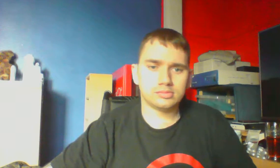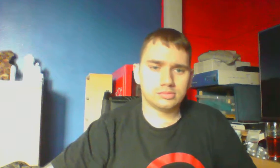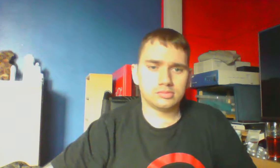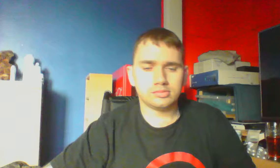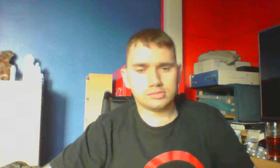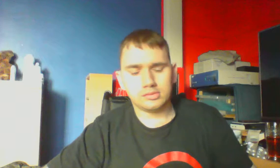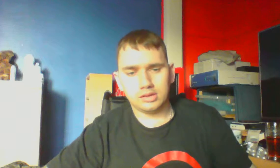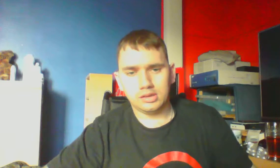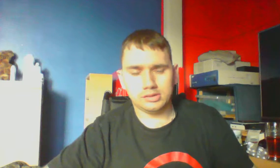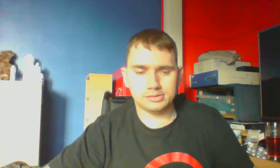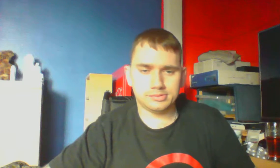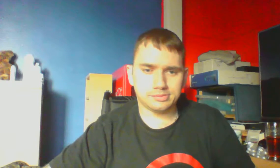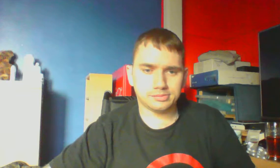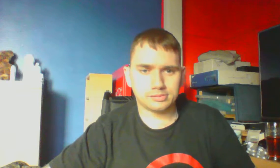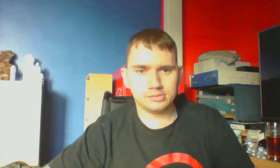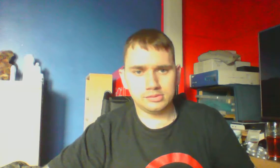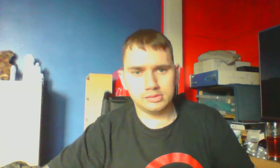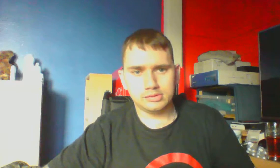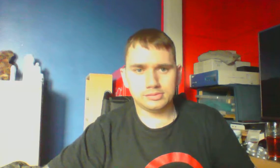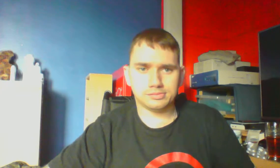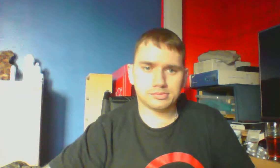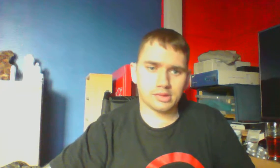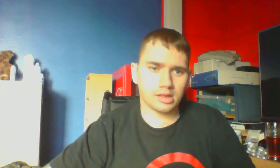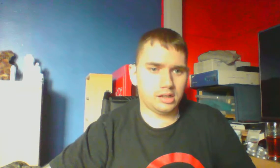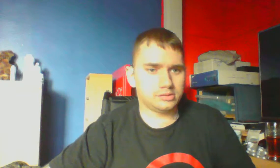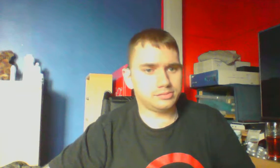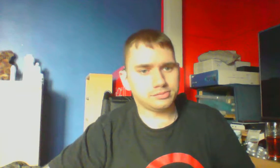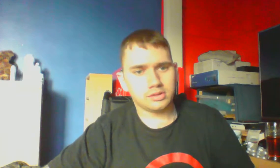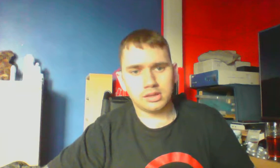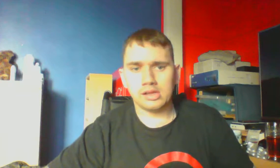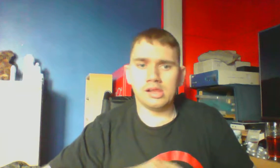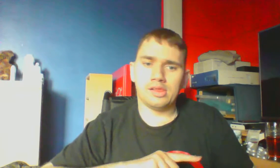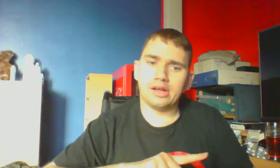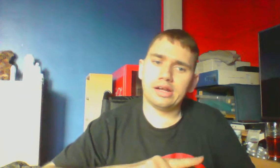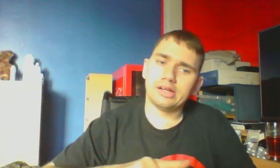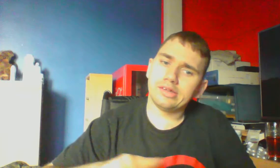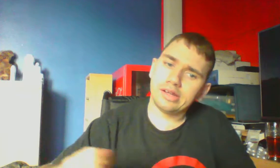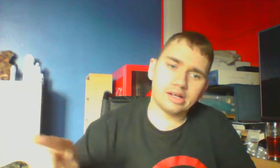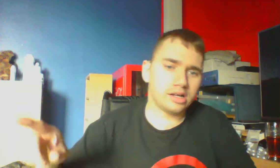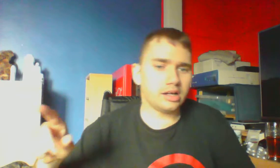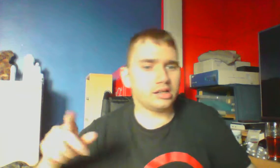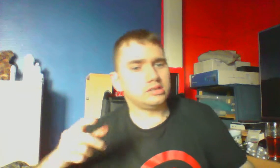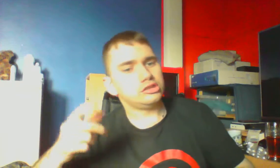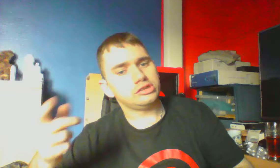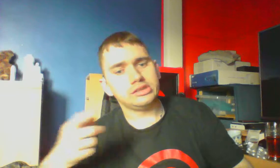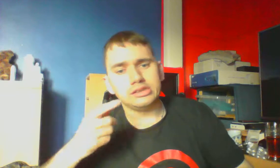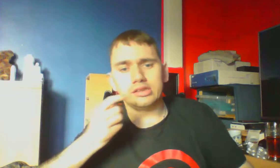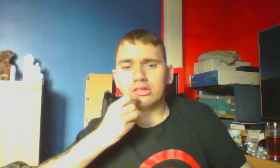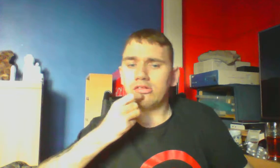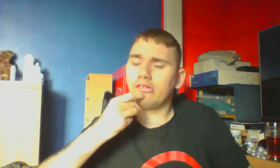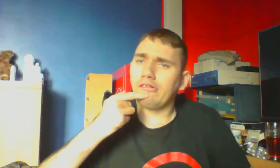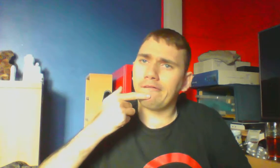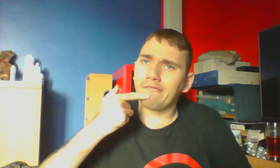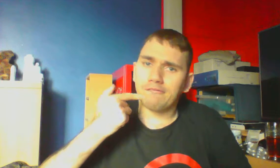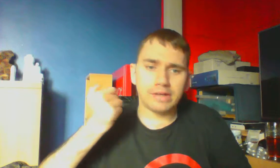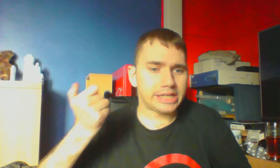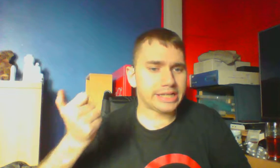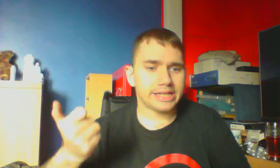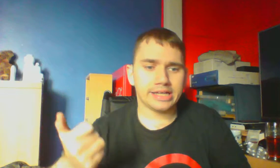Oh my god, here she comes! Oh, then she'd love me,